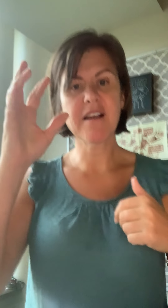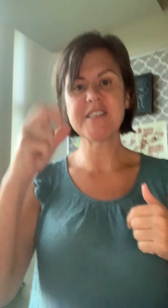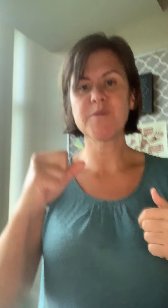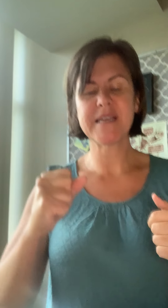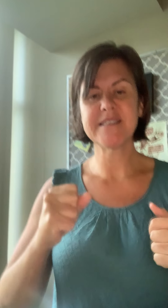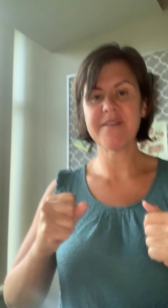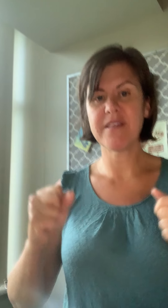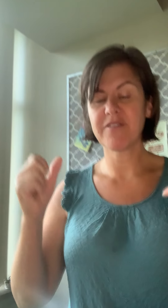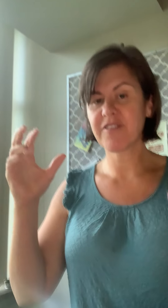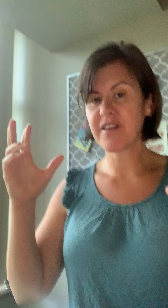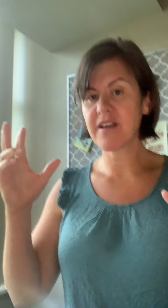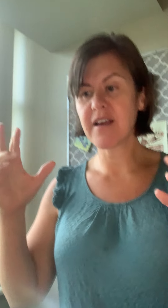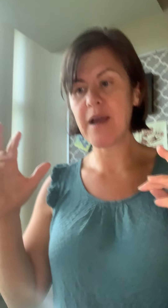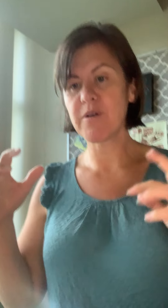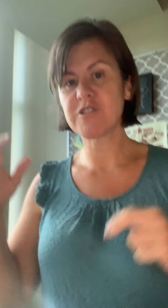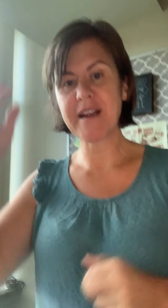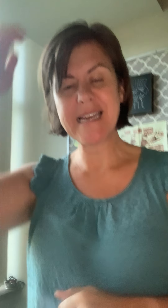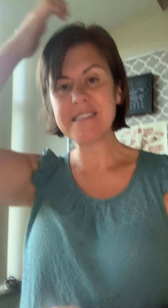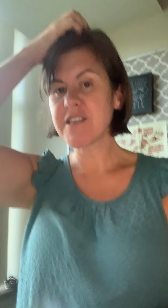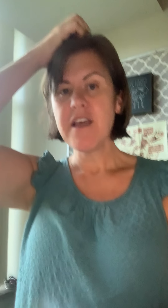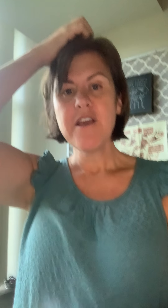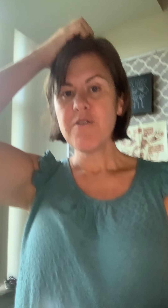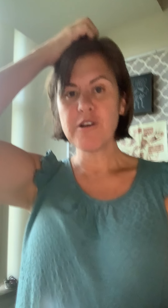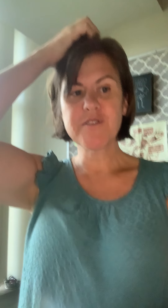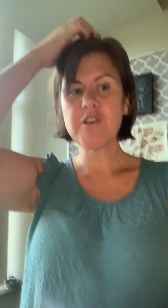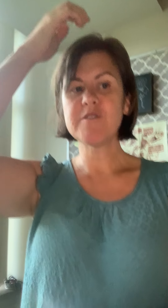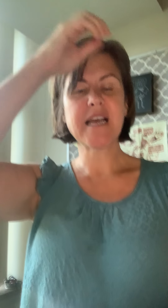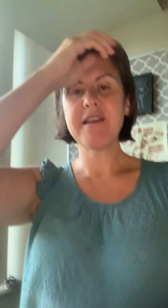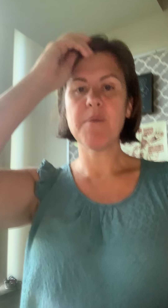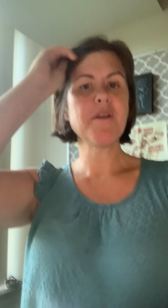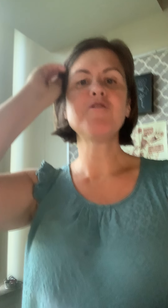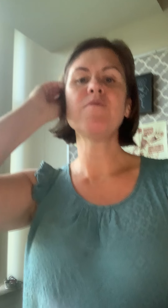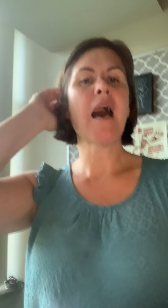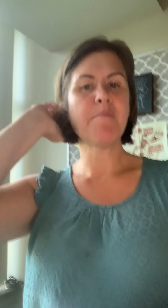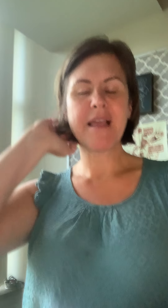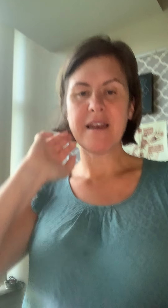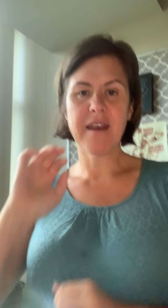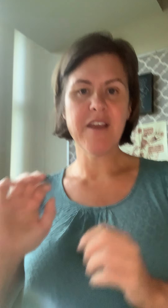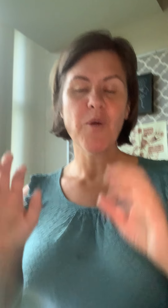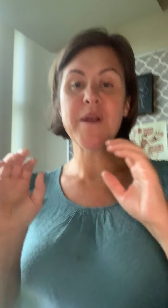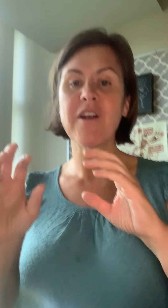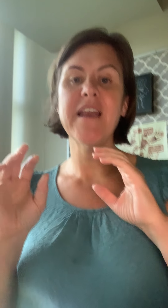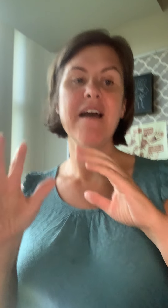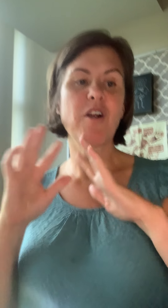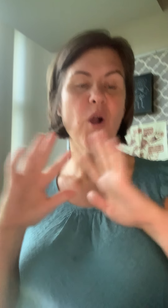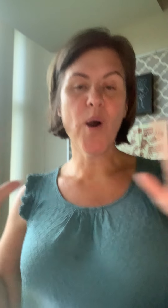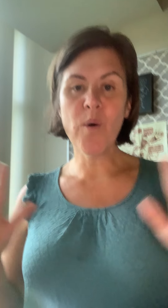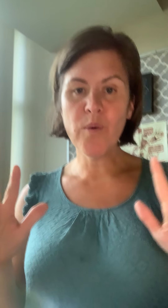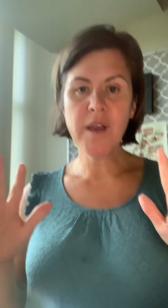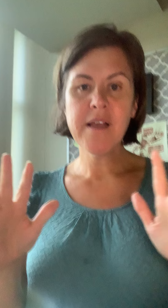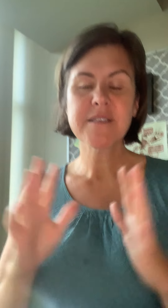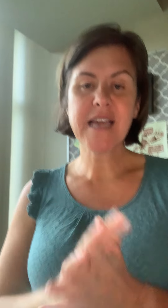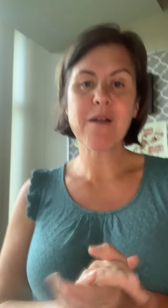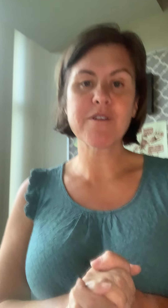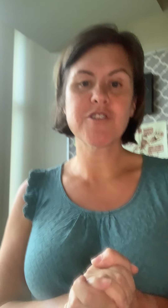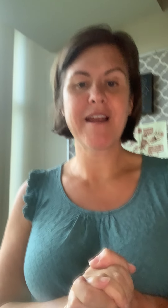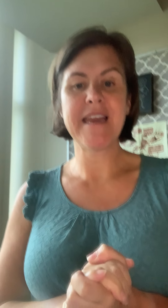August 27th Skyward trainings. Those of you who signed up do not plan on it. We are going to have our own Skyward training